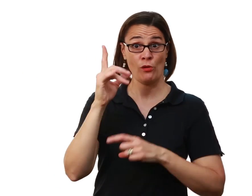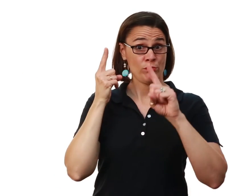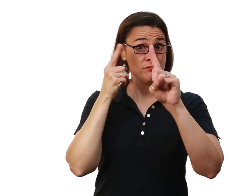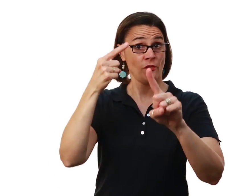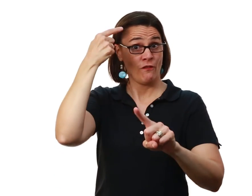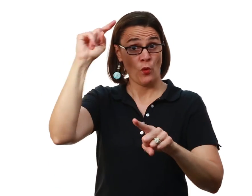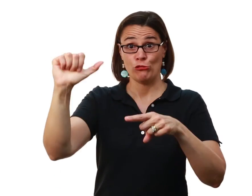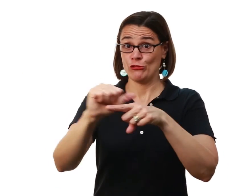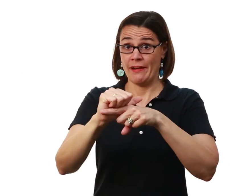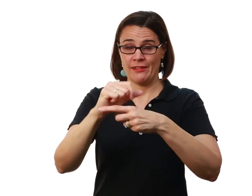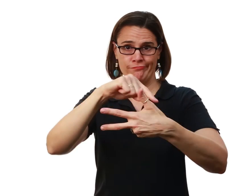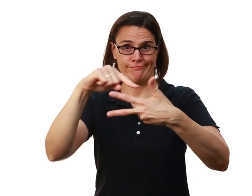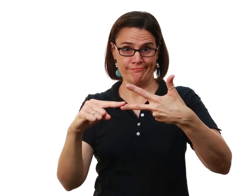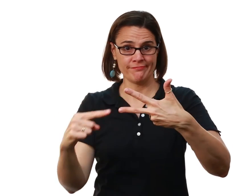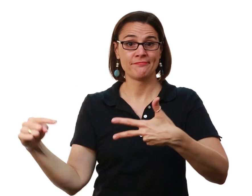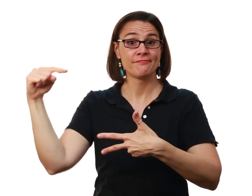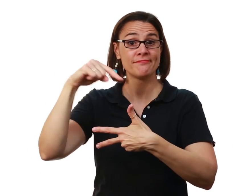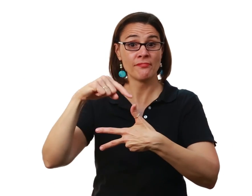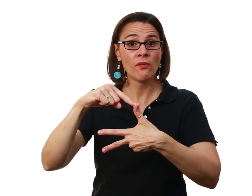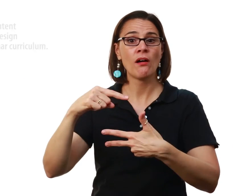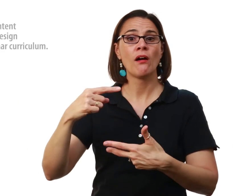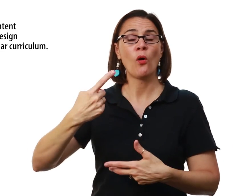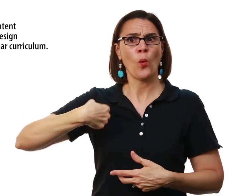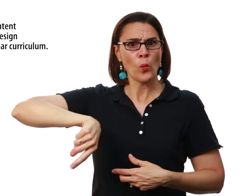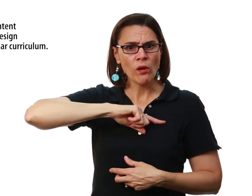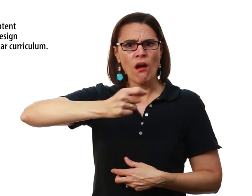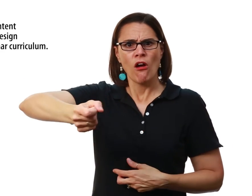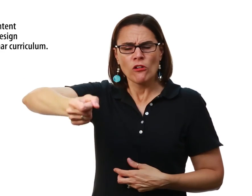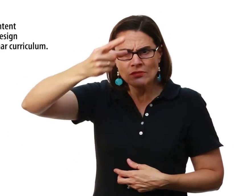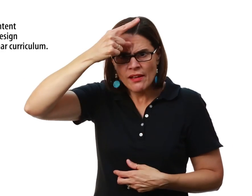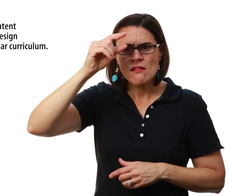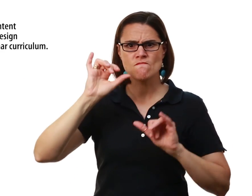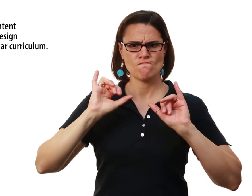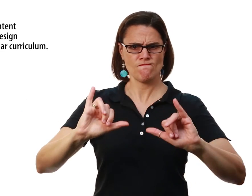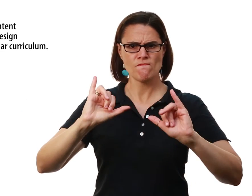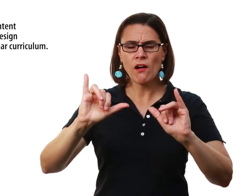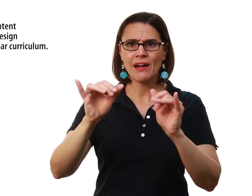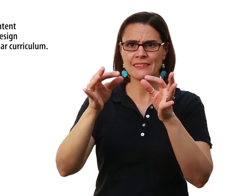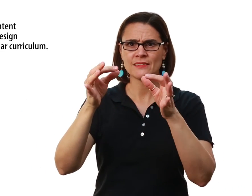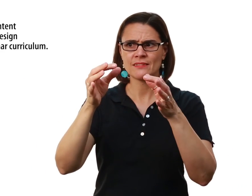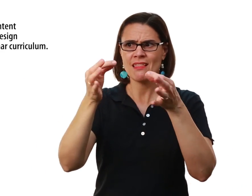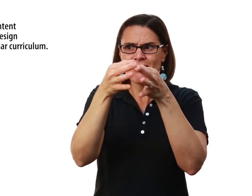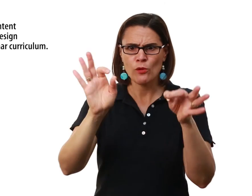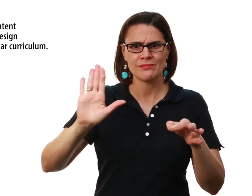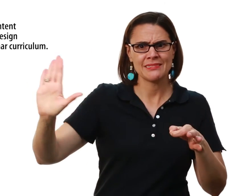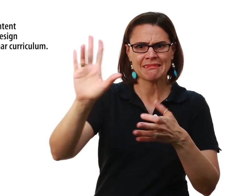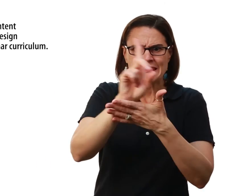The objectives for this training were That we would understand the content